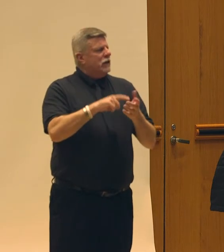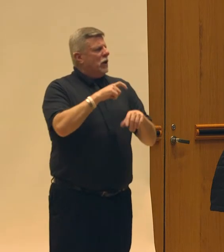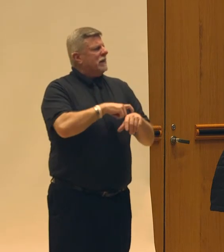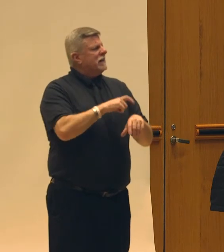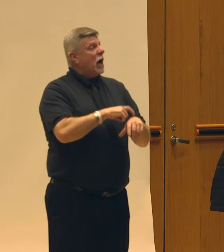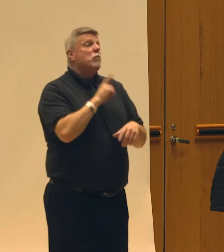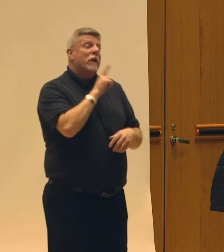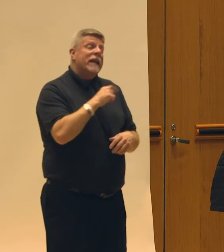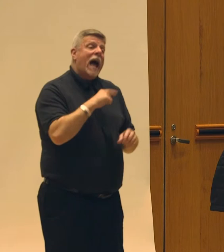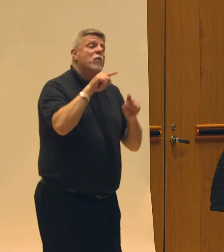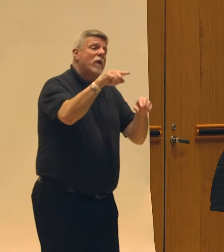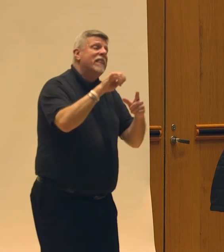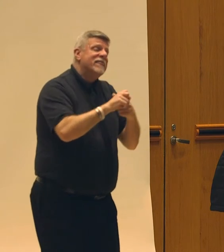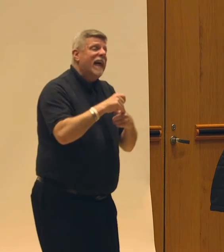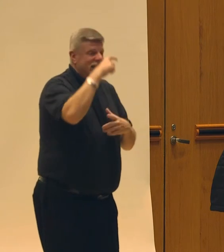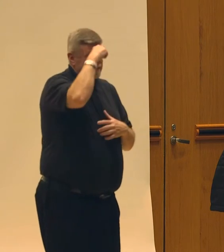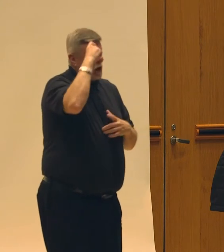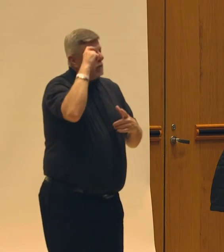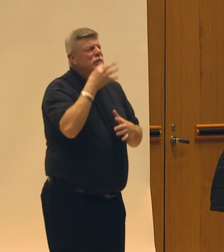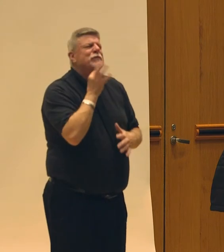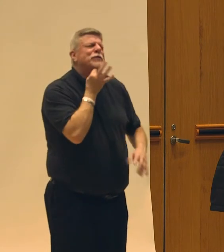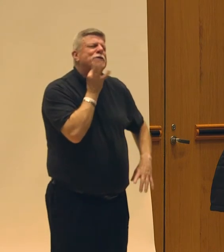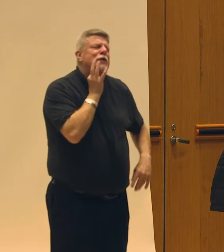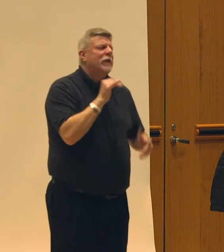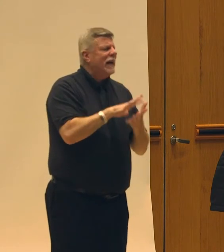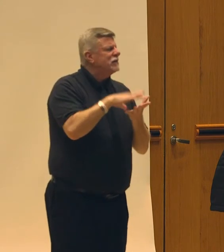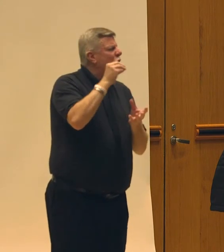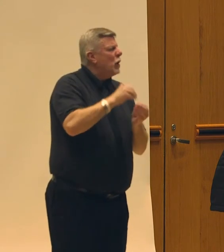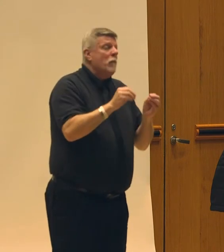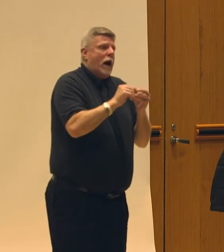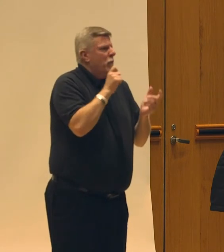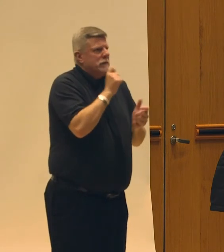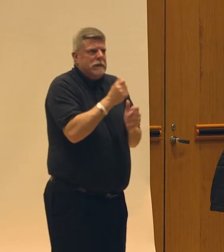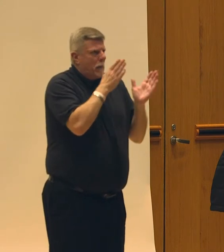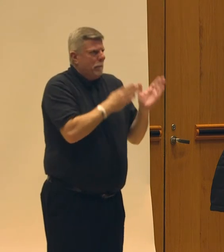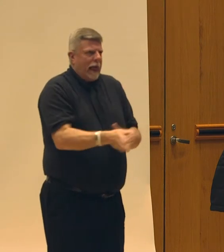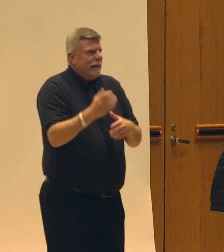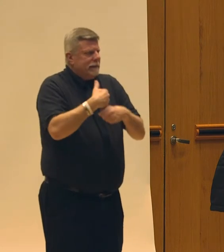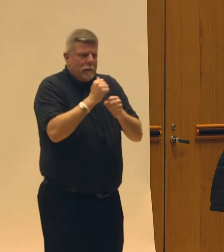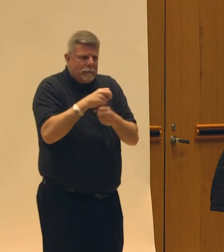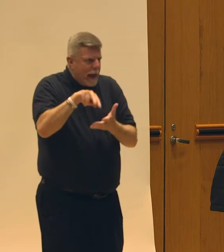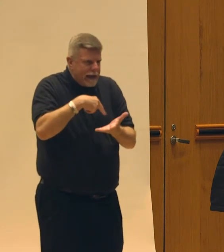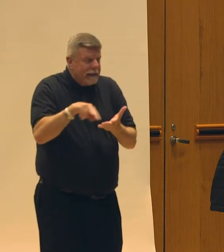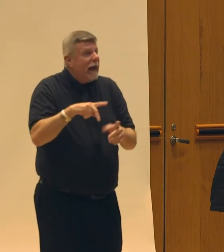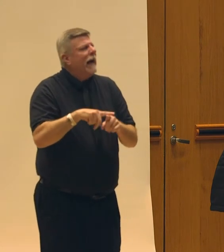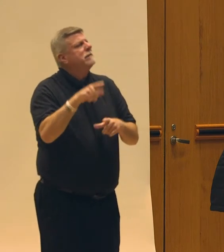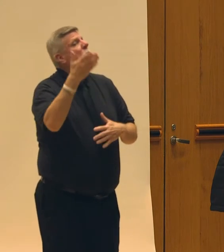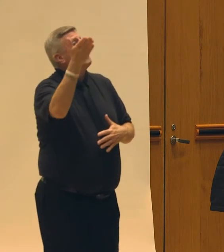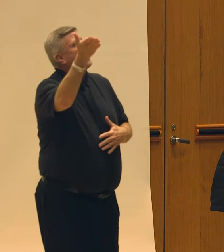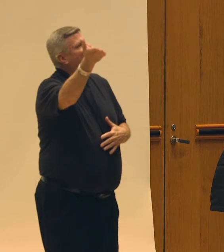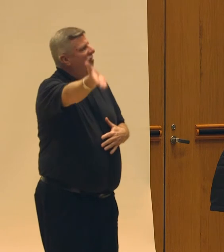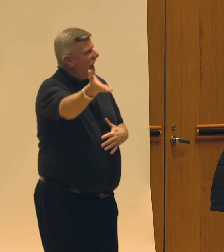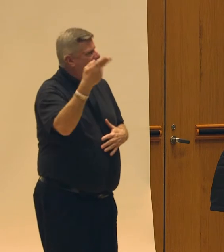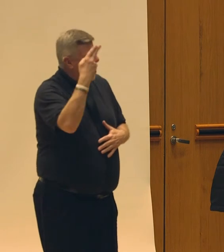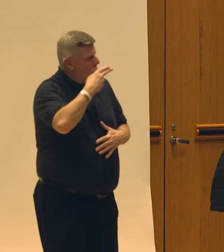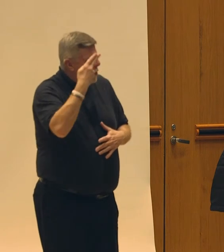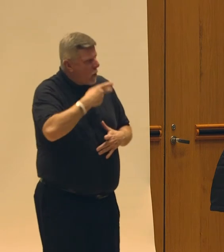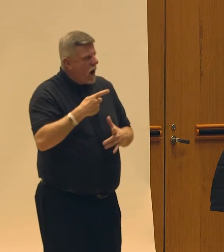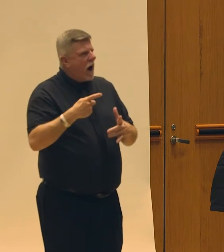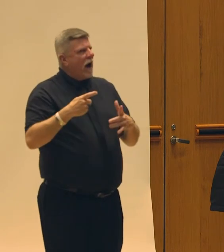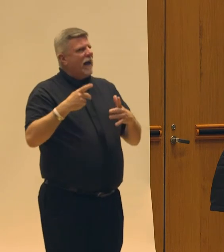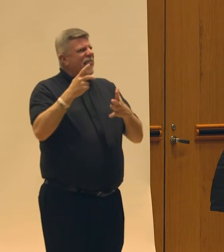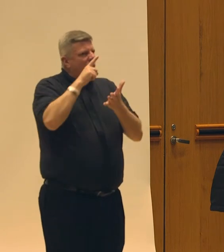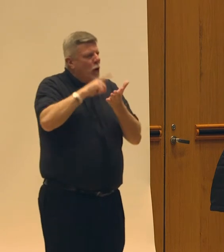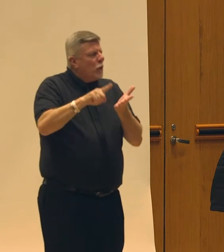with a curiosity to learn more. I didn't have designs to make a dance, but the research created a springboard